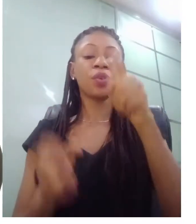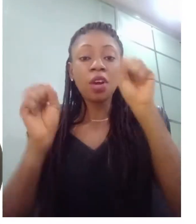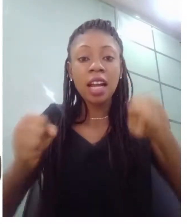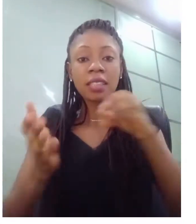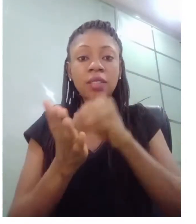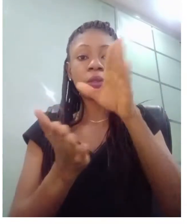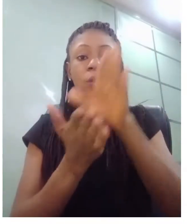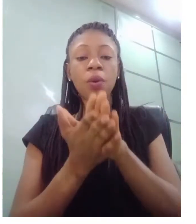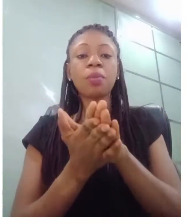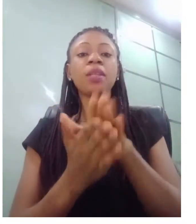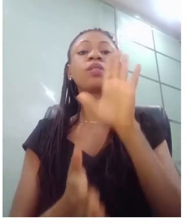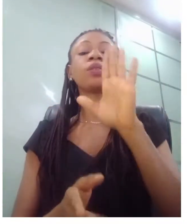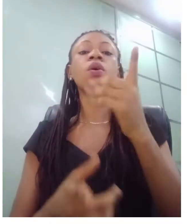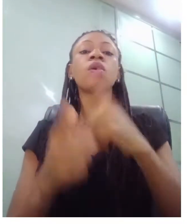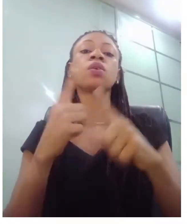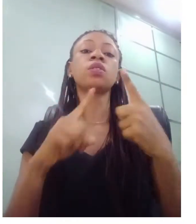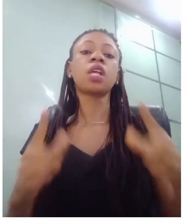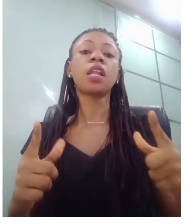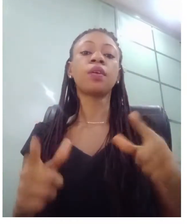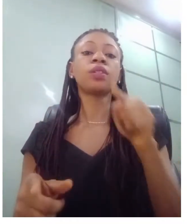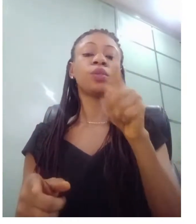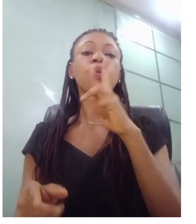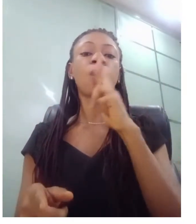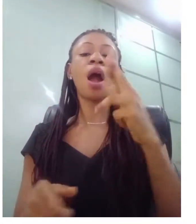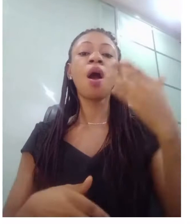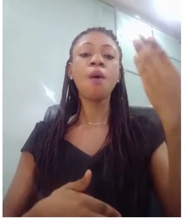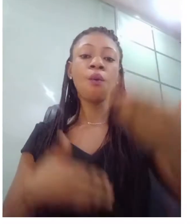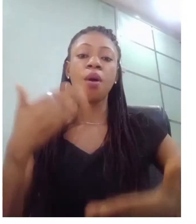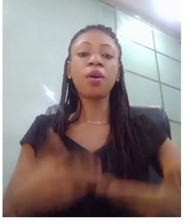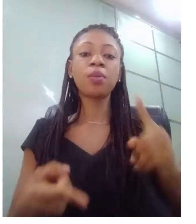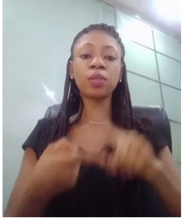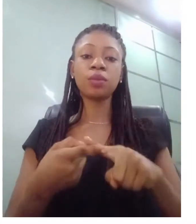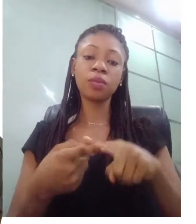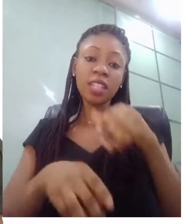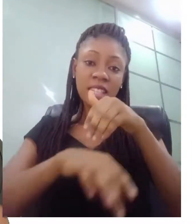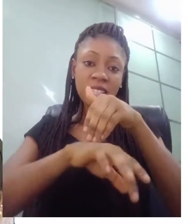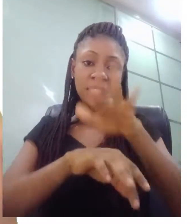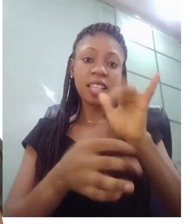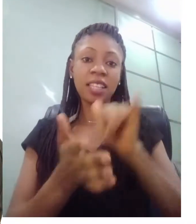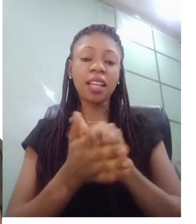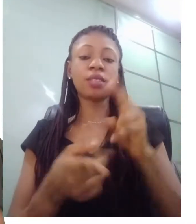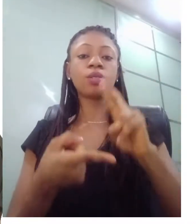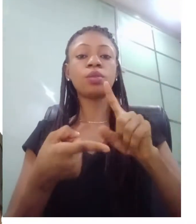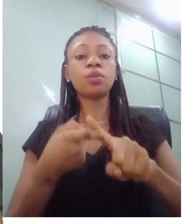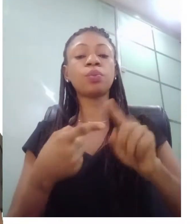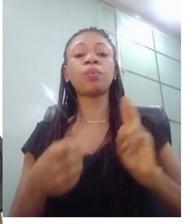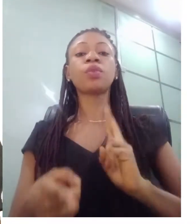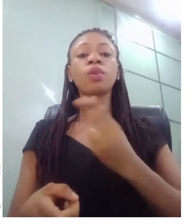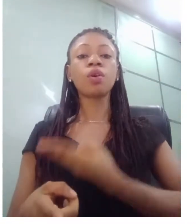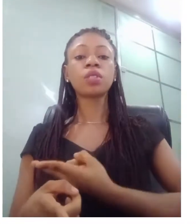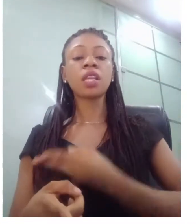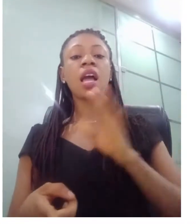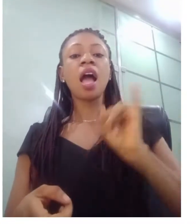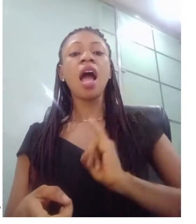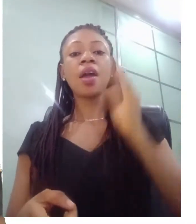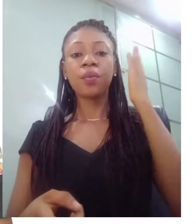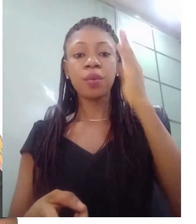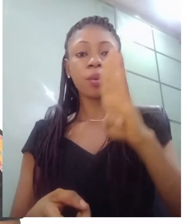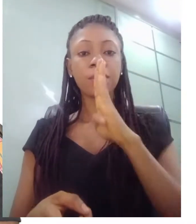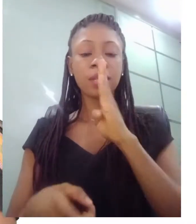to send that to us and at some point also i'm gonna be sending out some words that i would like uh people